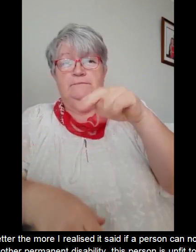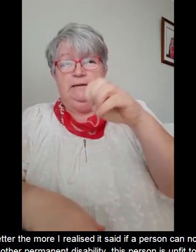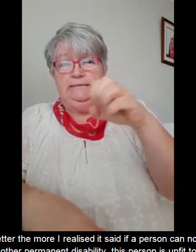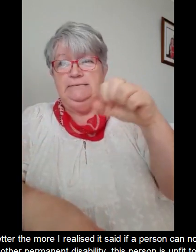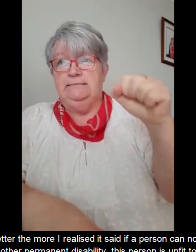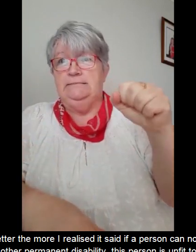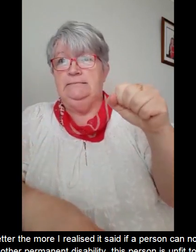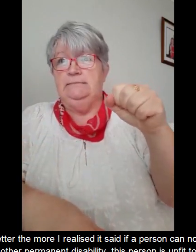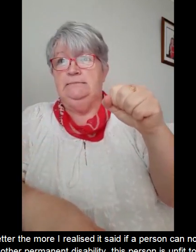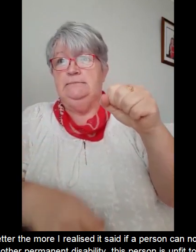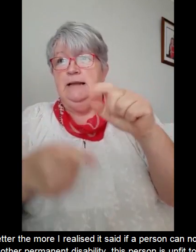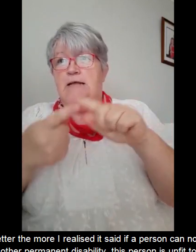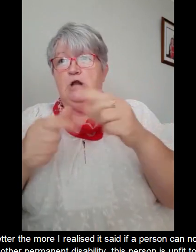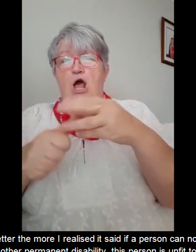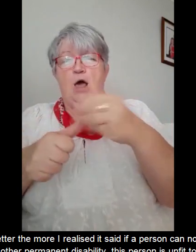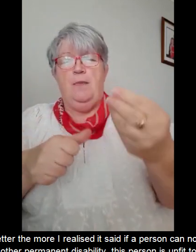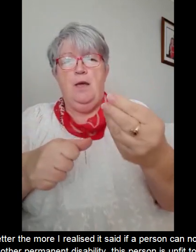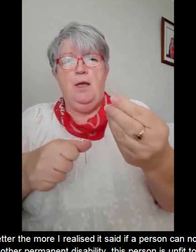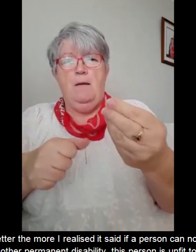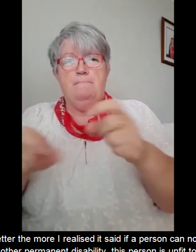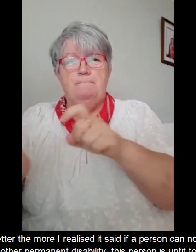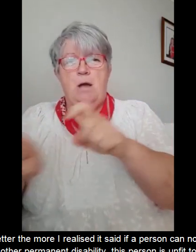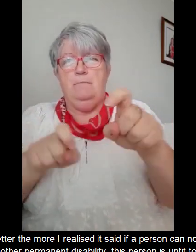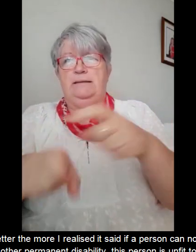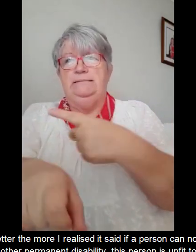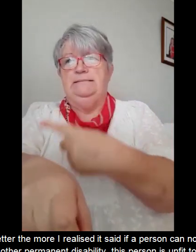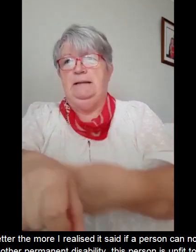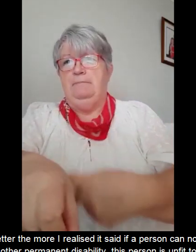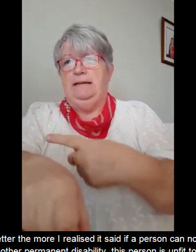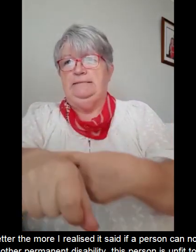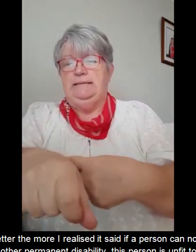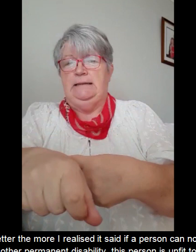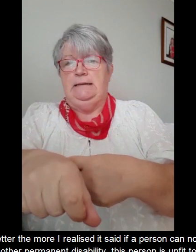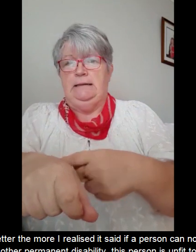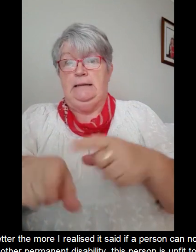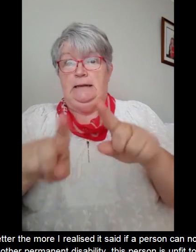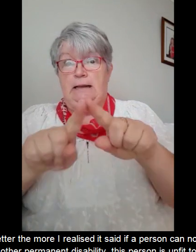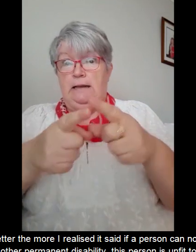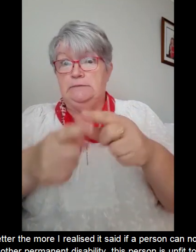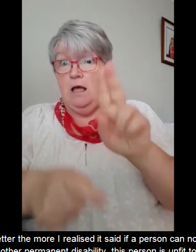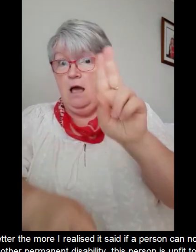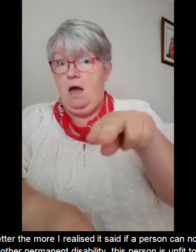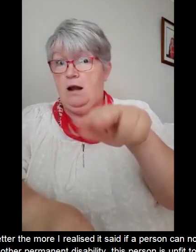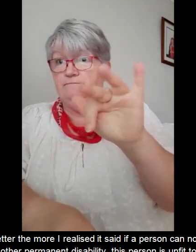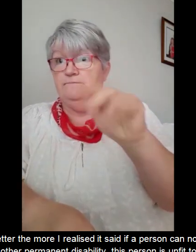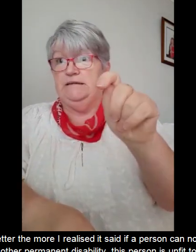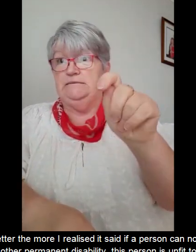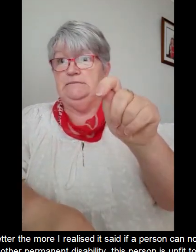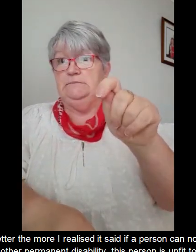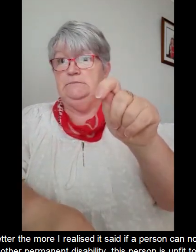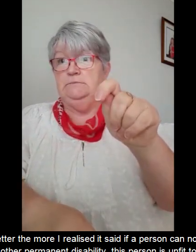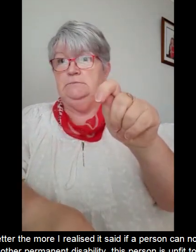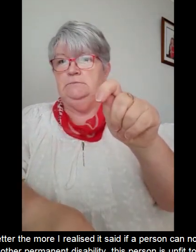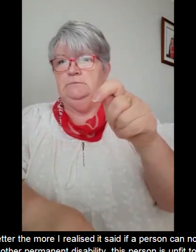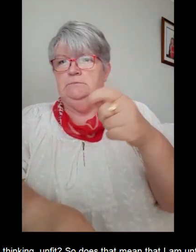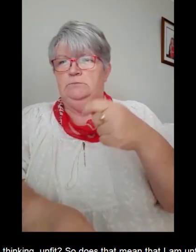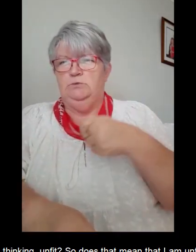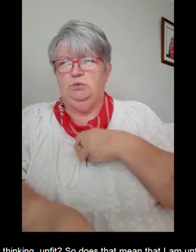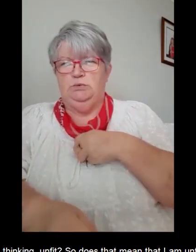other permanent disability this person is unfit to serve. I was reading